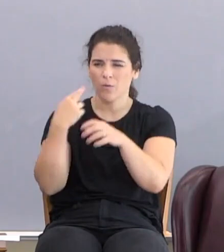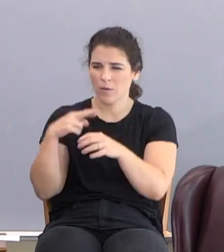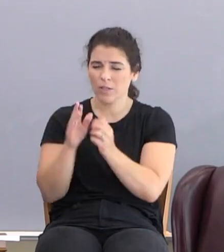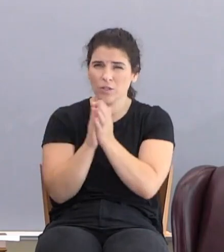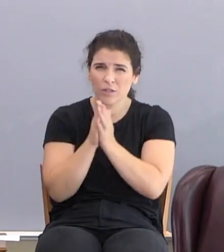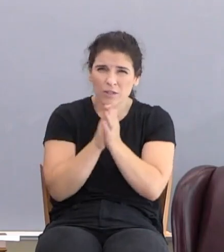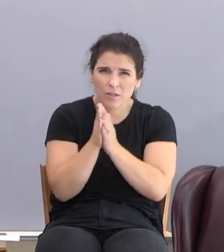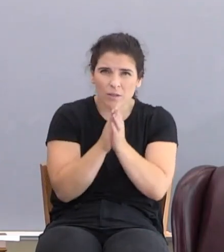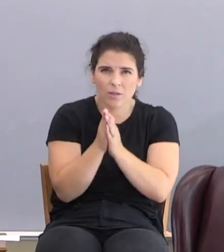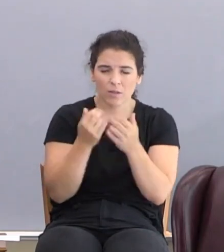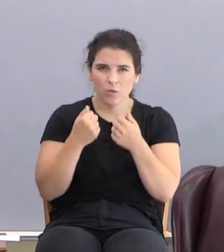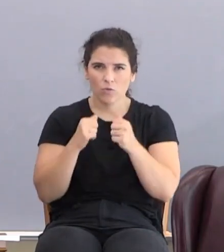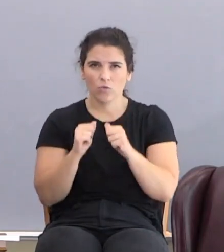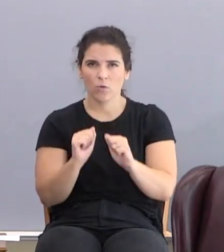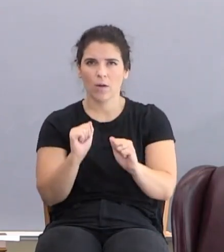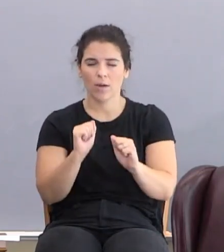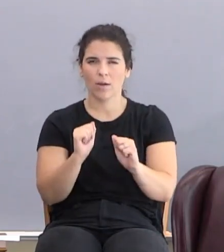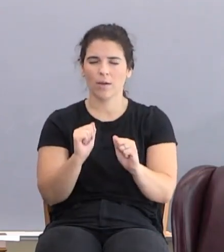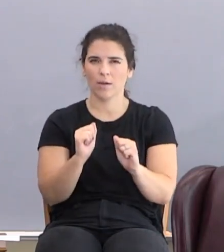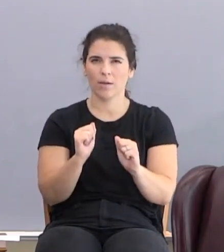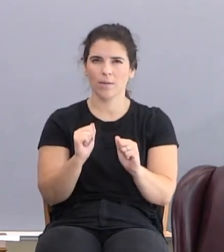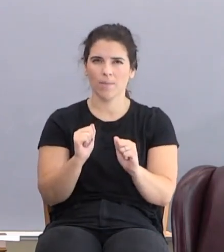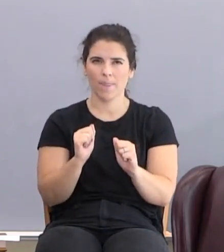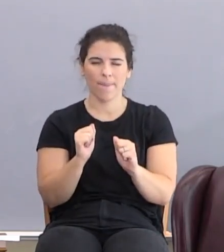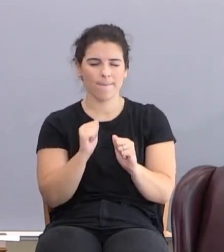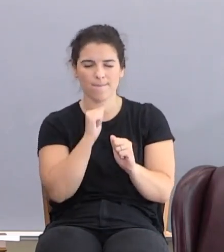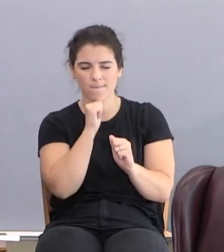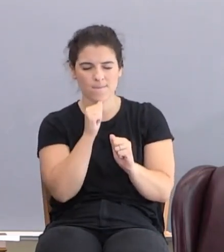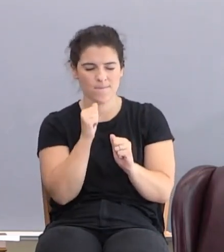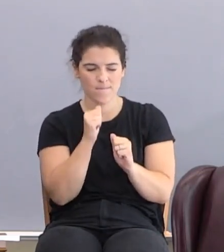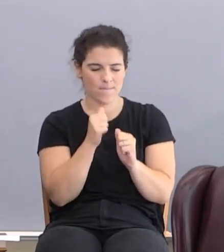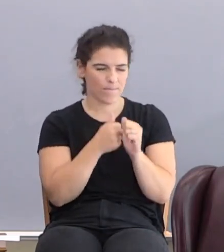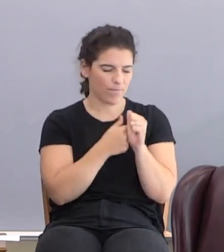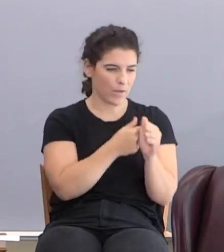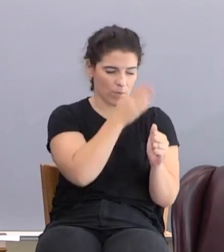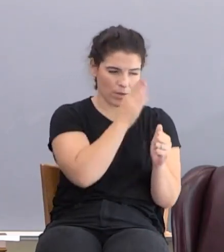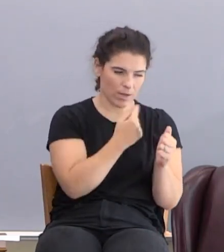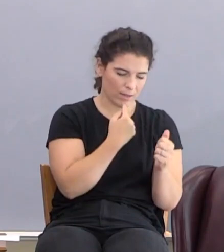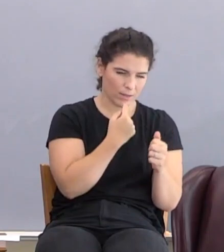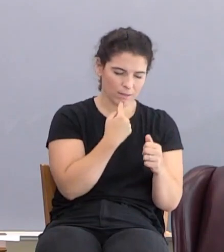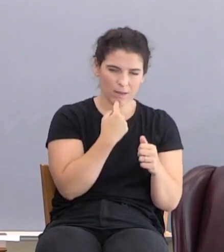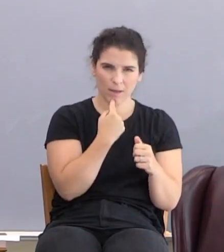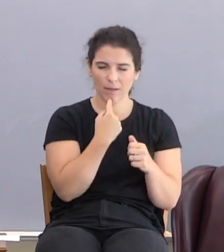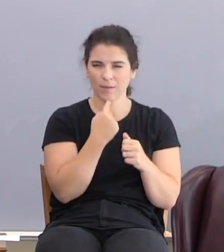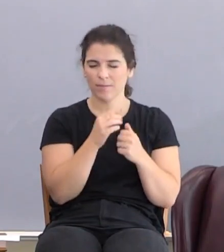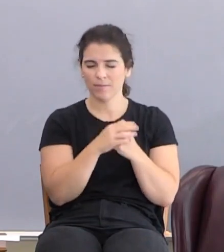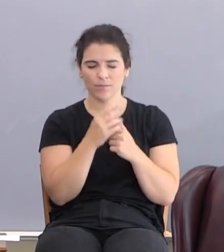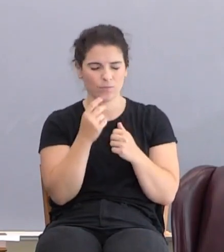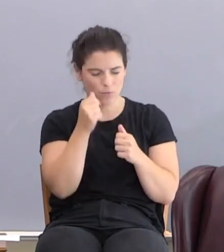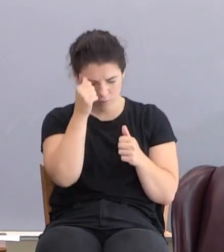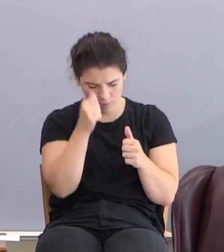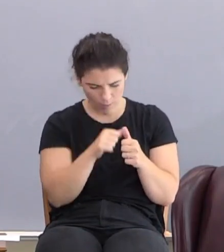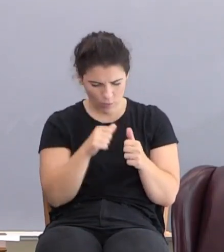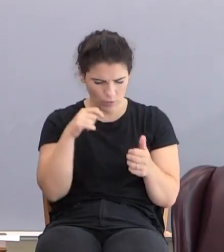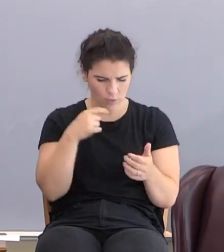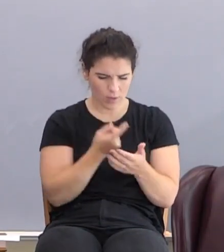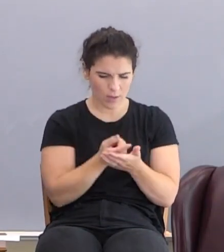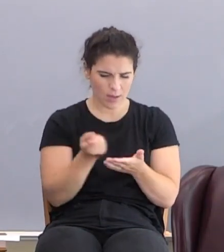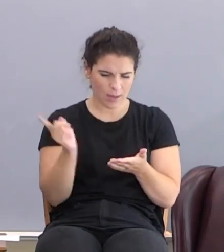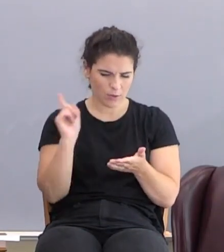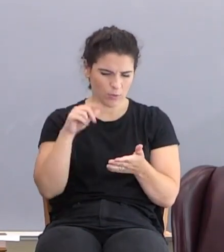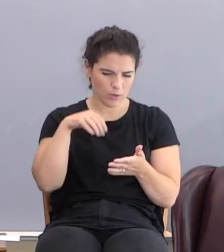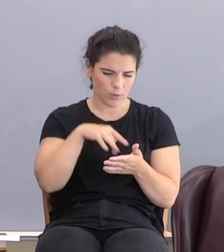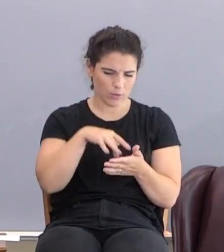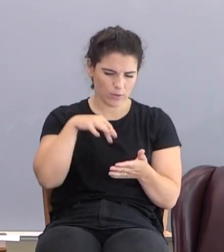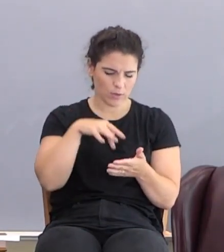in an attempt to go around the door. Remember, remember we studied that last week in verse 6 and 7.